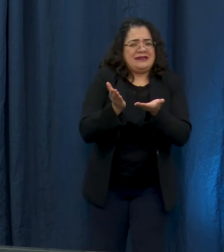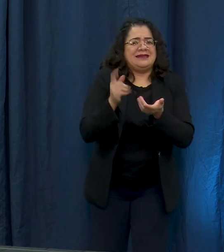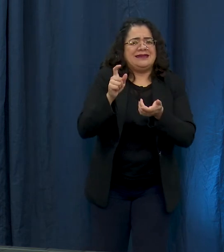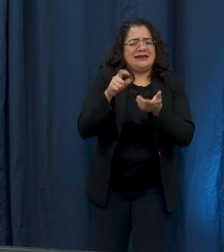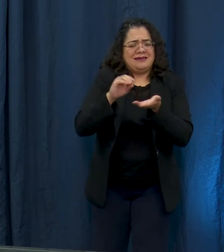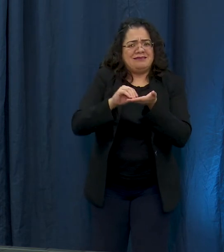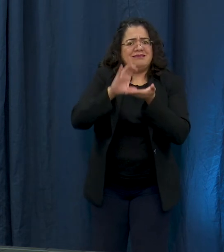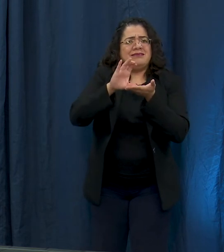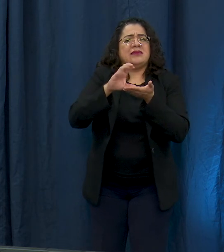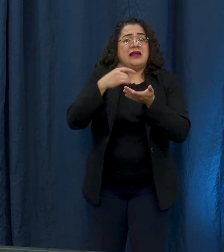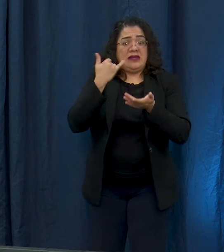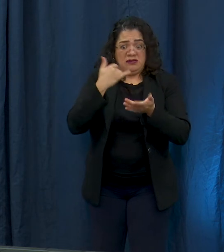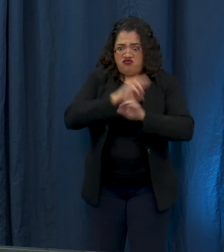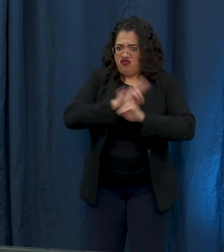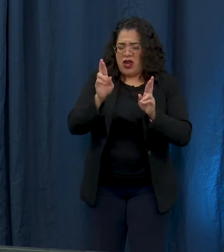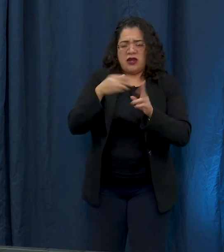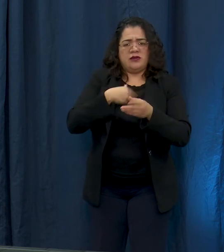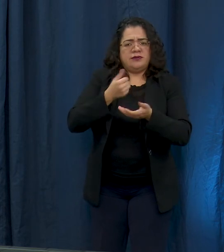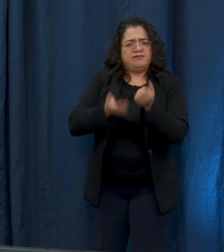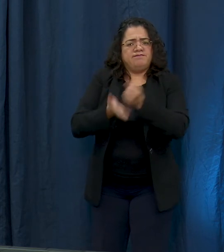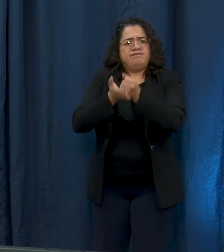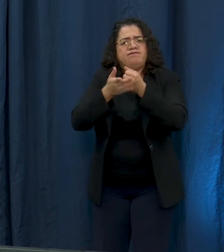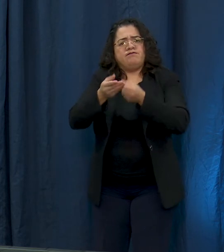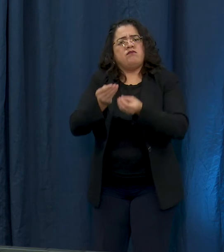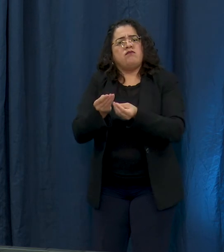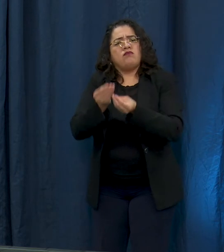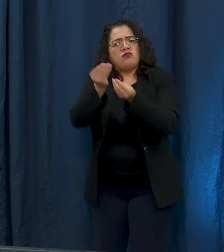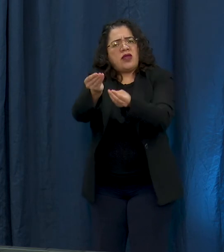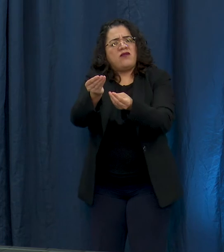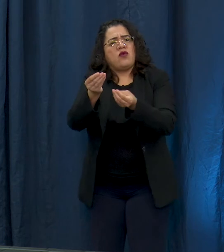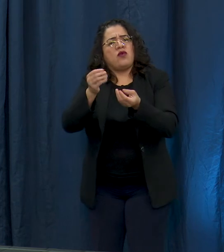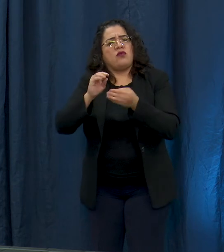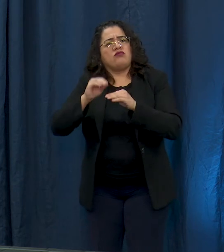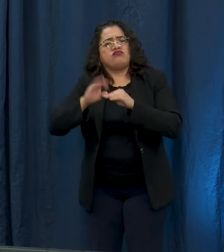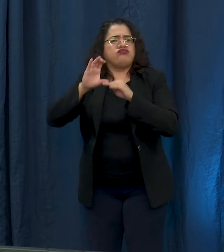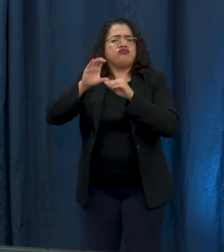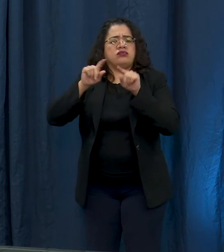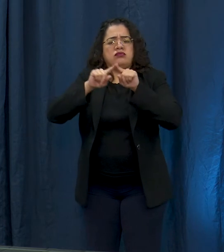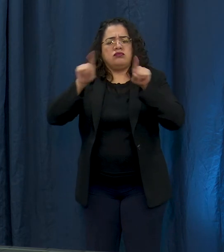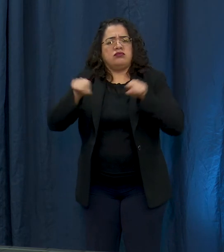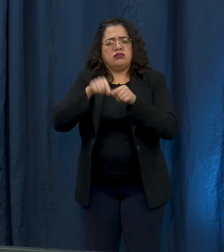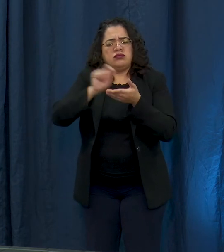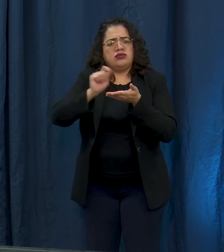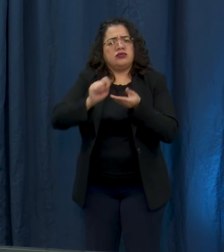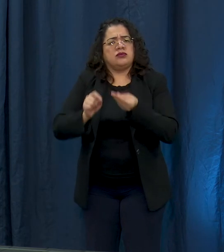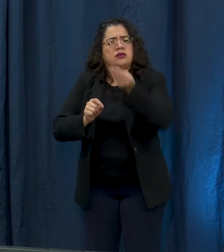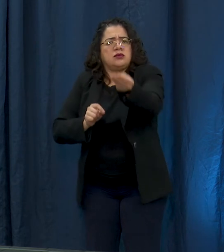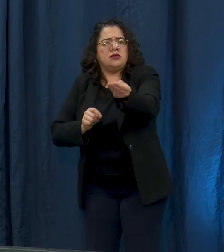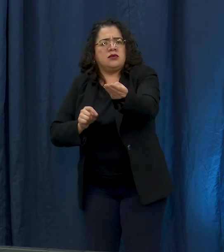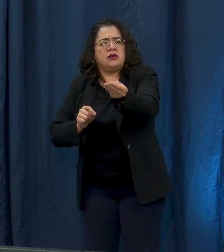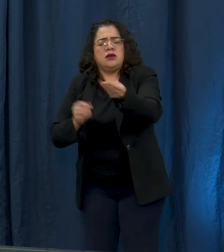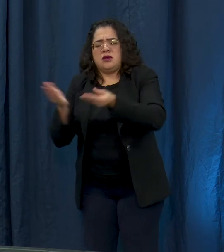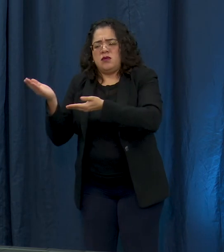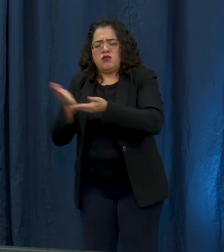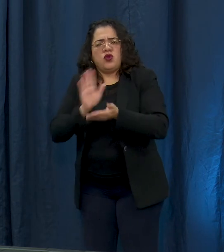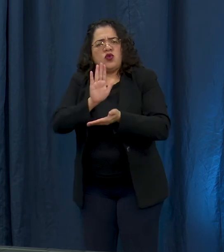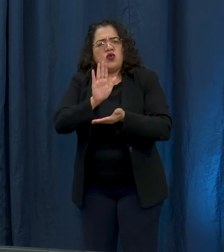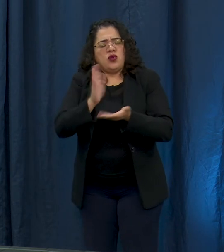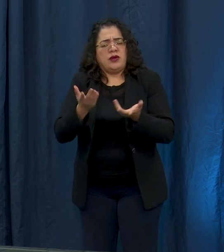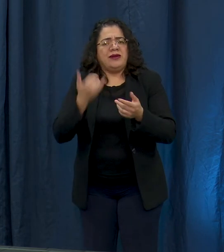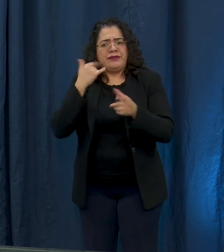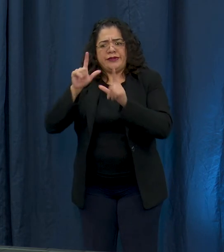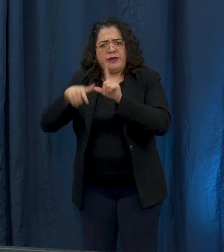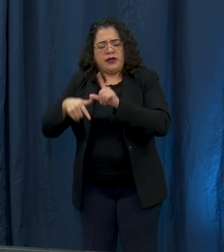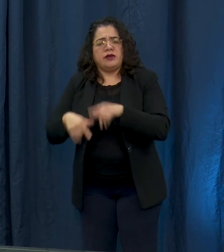have them and we can provide refill prescriptions based on that. Free parking is